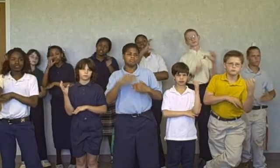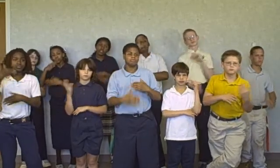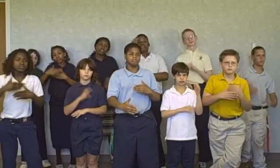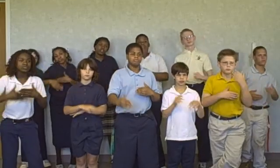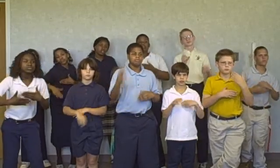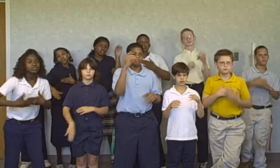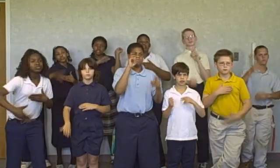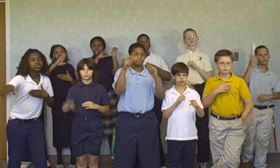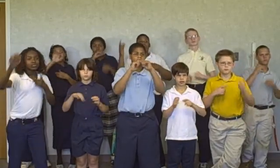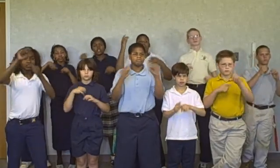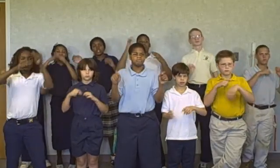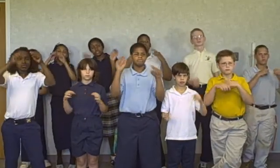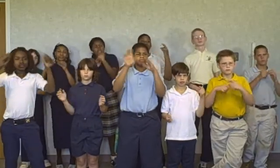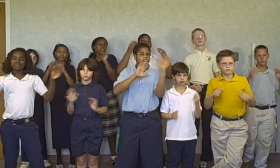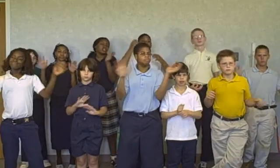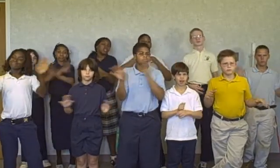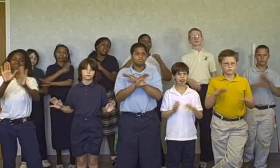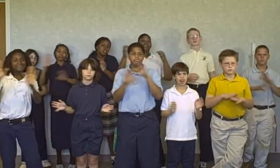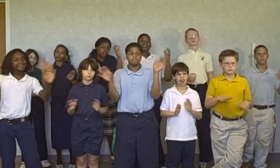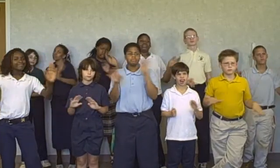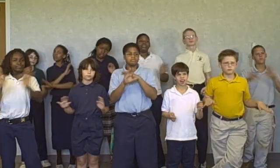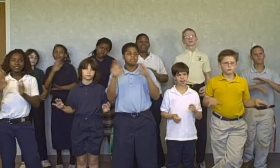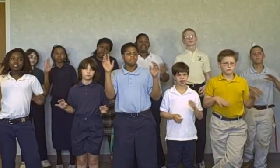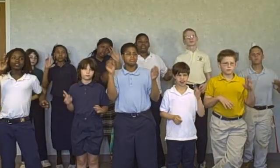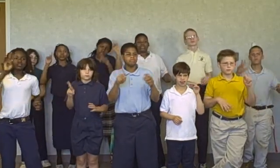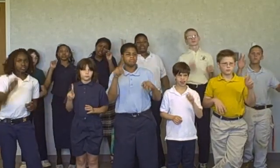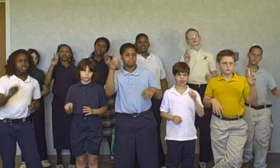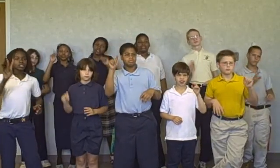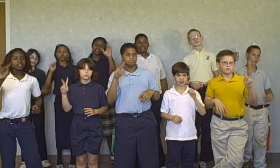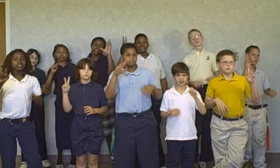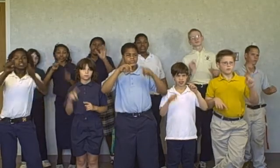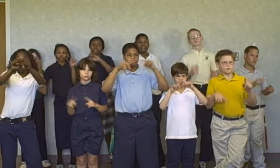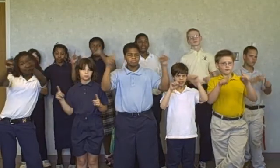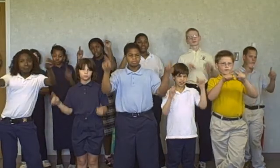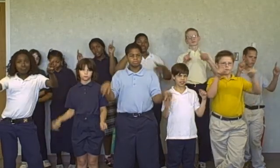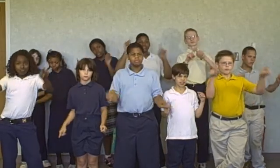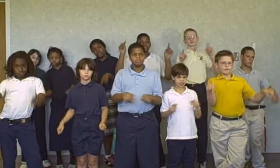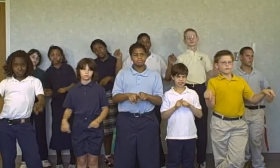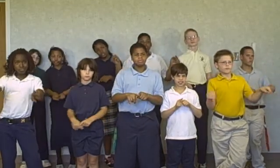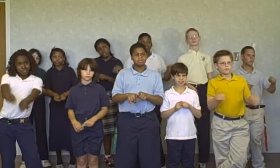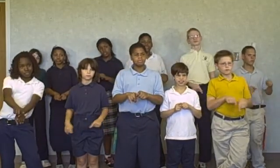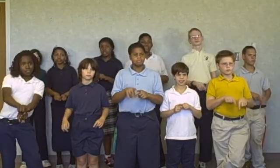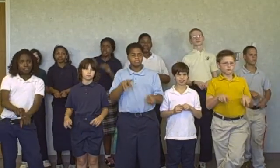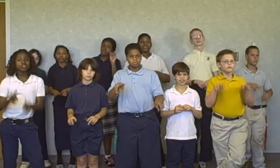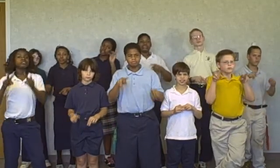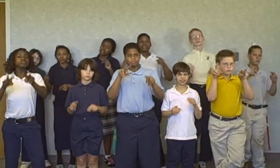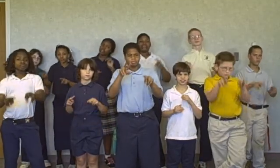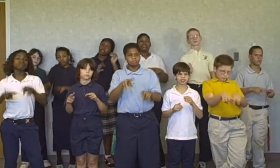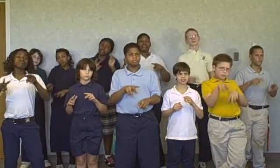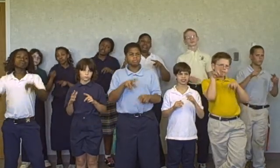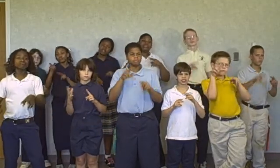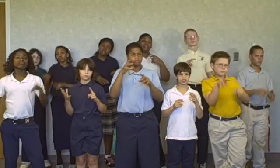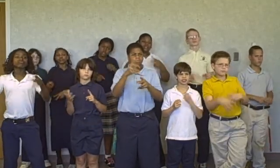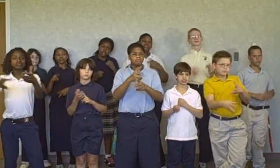more ribbons on the door. But when you trust your television, what you get is what you got.